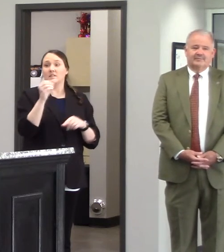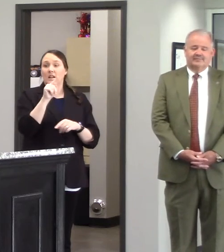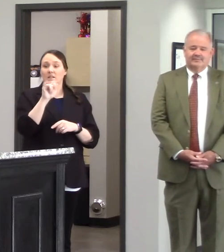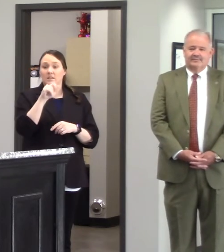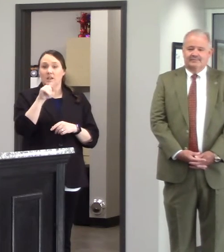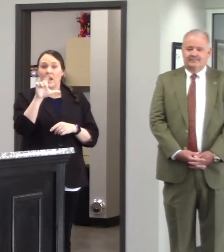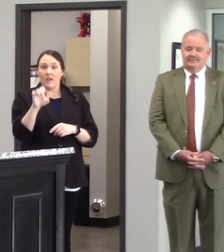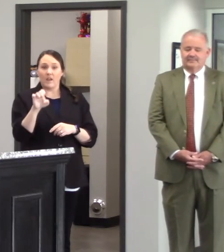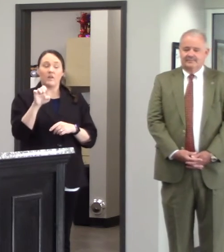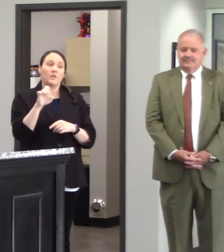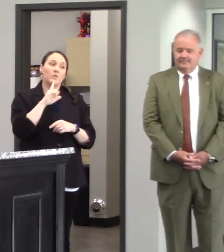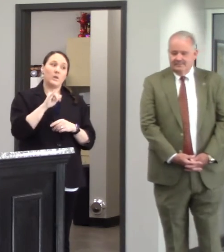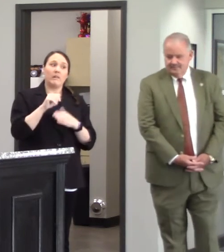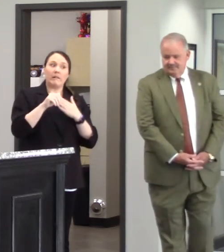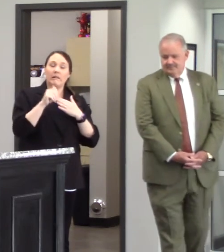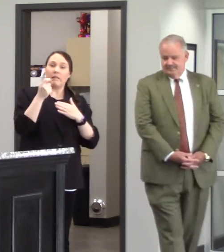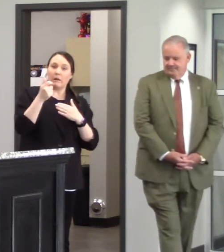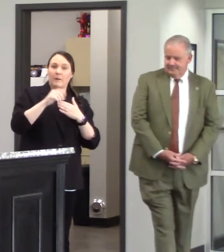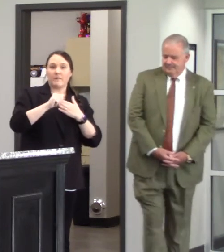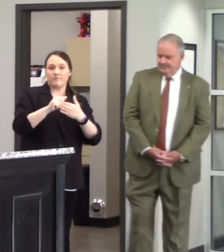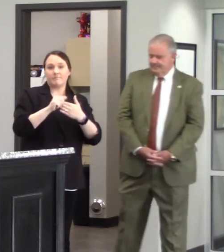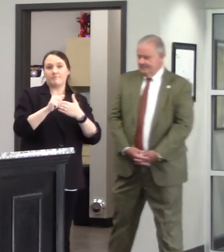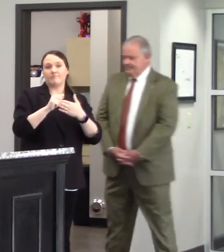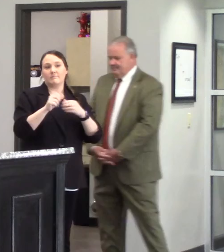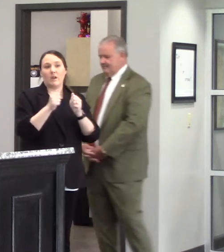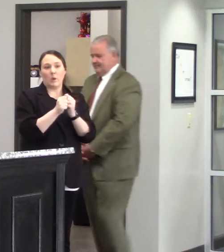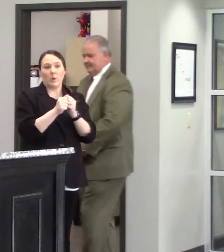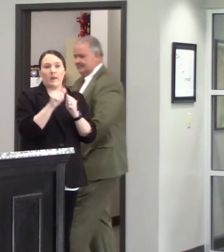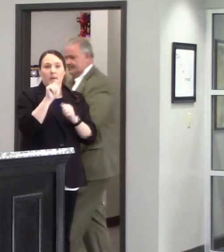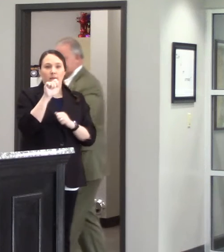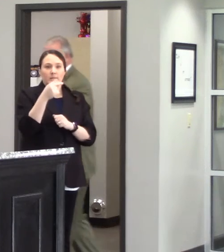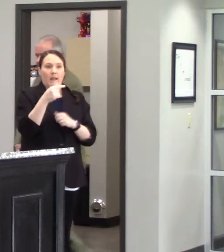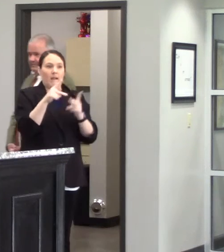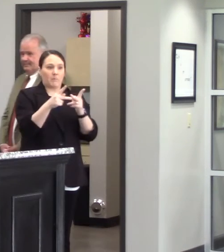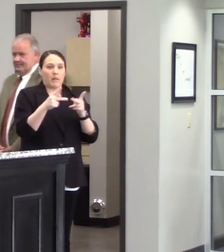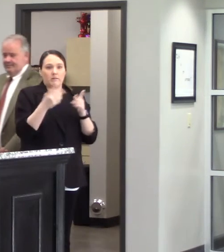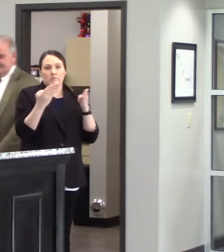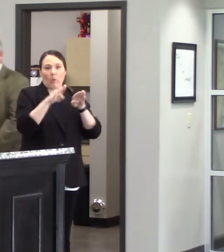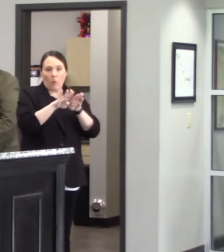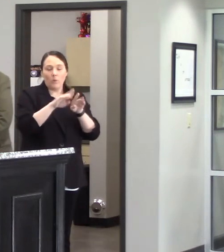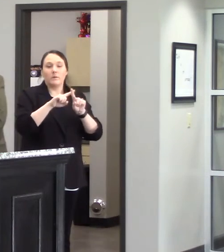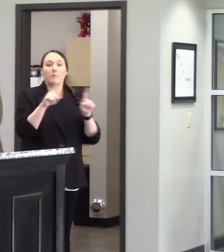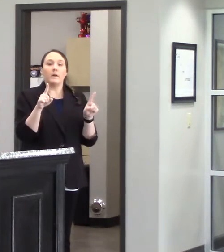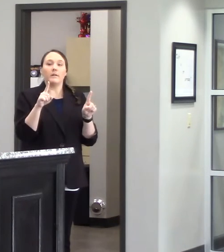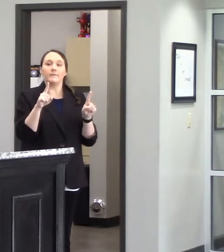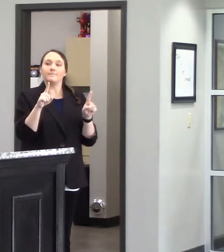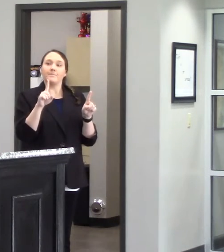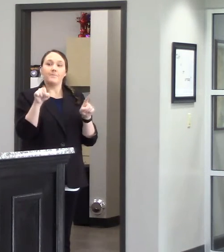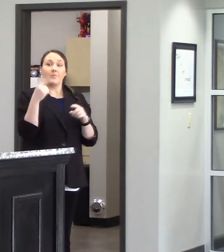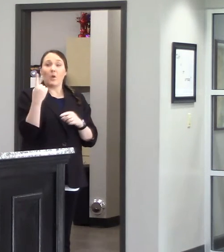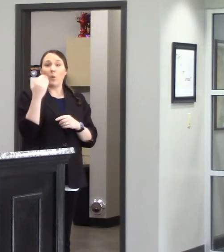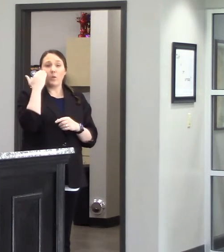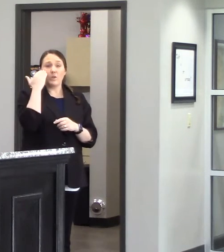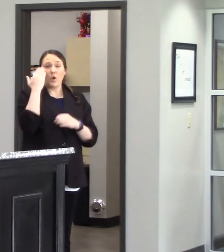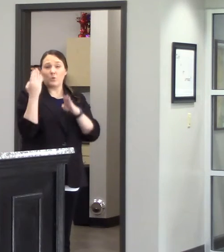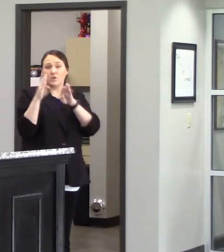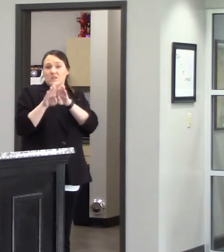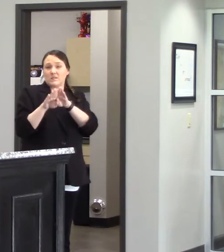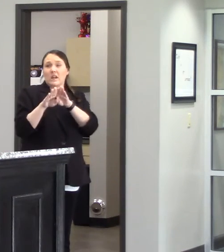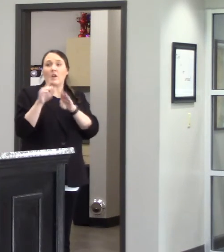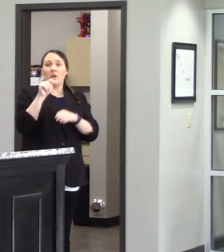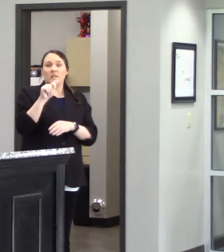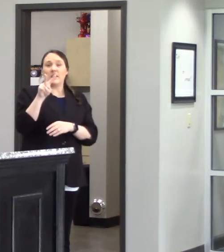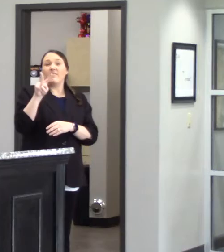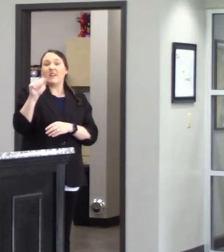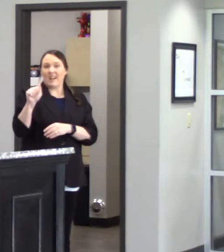some of course there's actually a little bit of leeway with it with the tag most of the tag places being closed but uh the only ones i know that are shut down are indeed